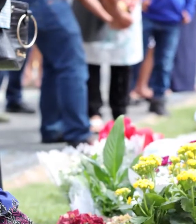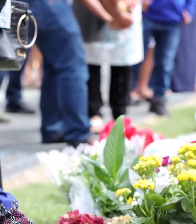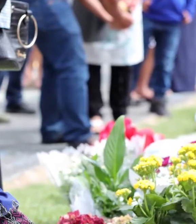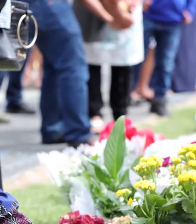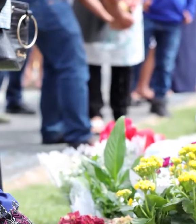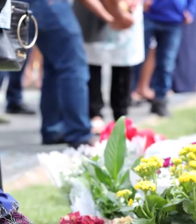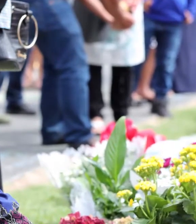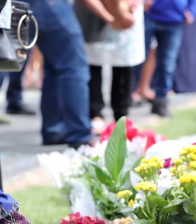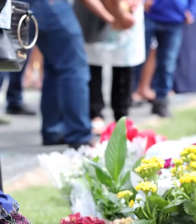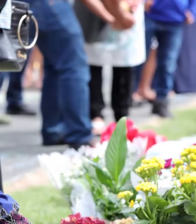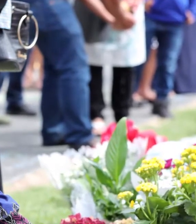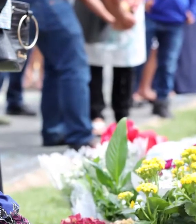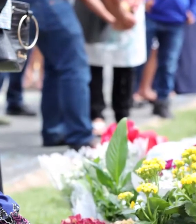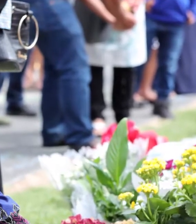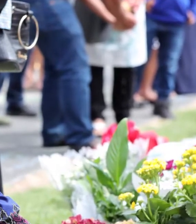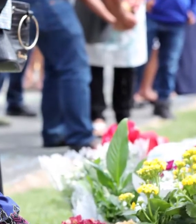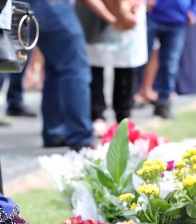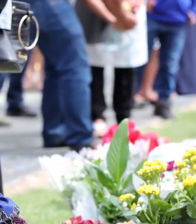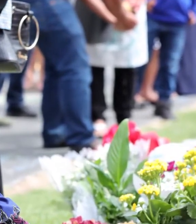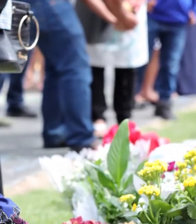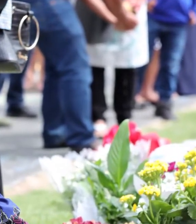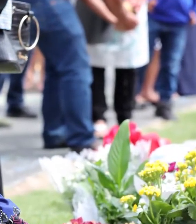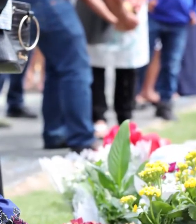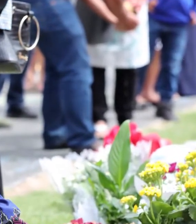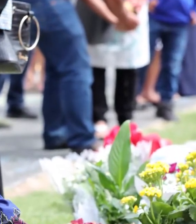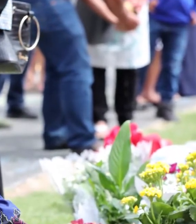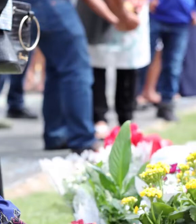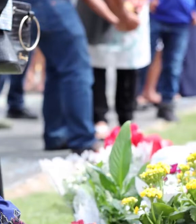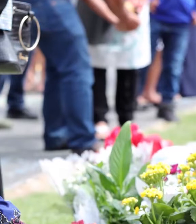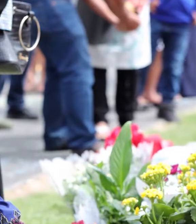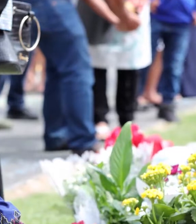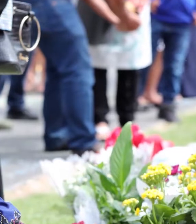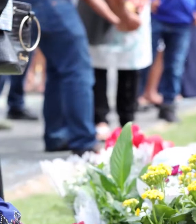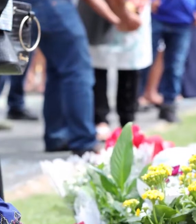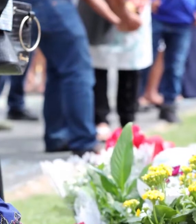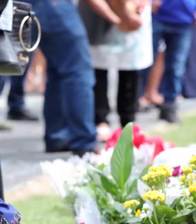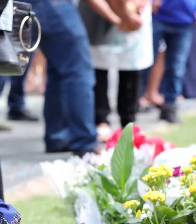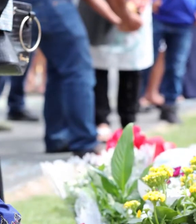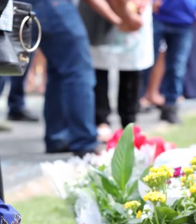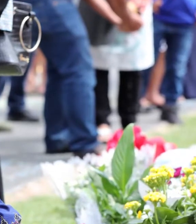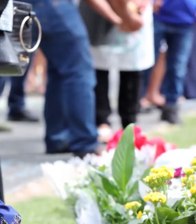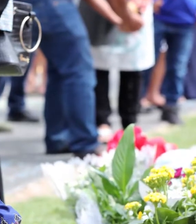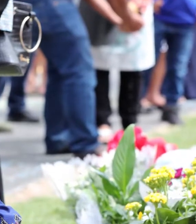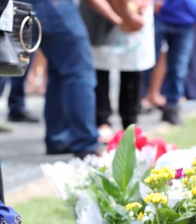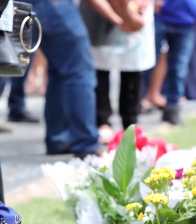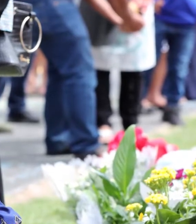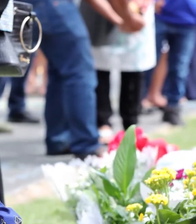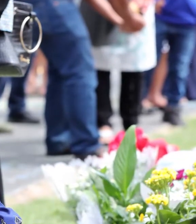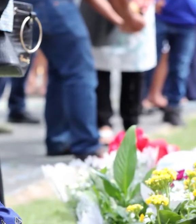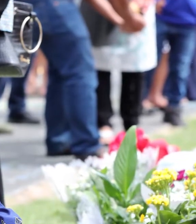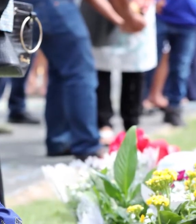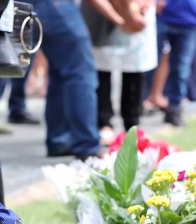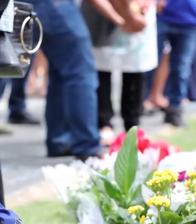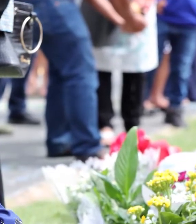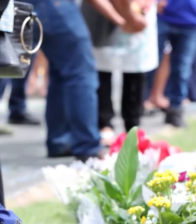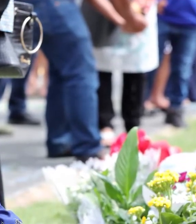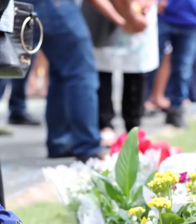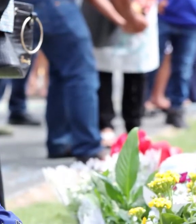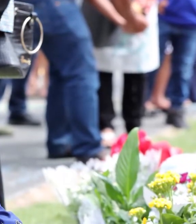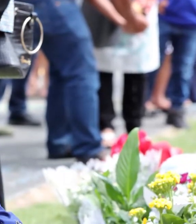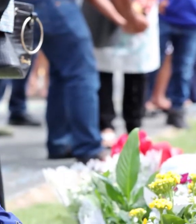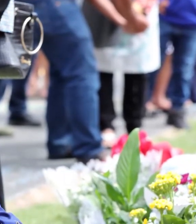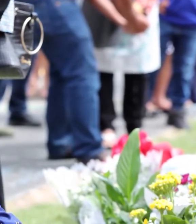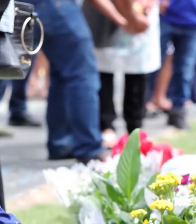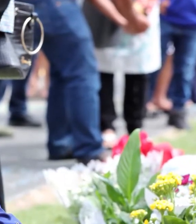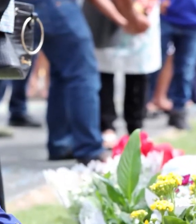I understand, look, there could be certainly circumstances where, um, uh, that might be assumed. I haven't received any direct advice or suggestion of any direct